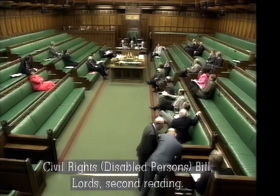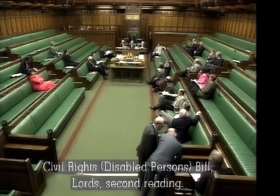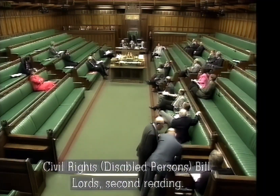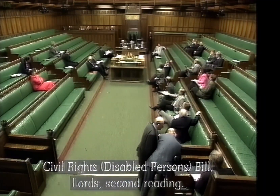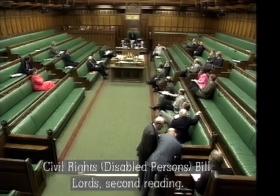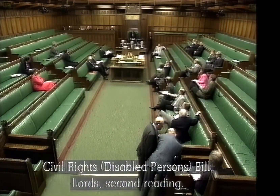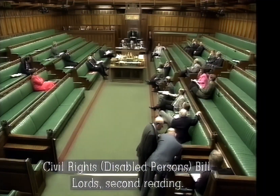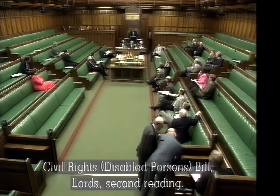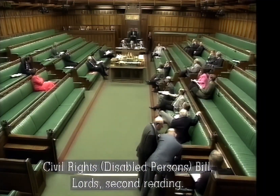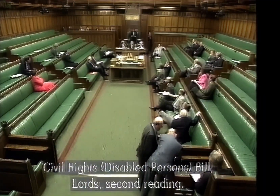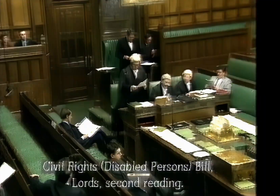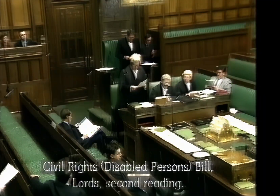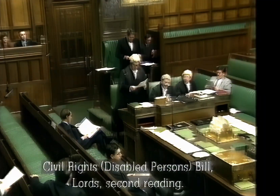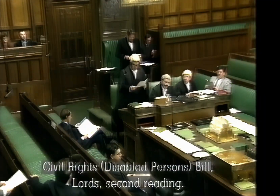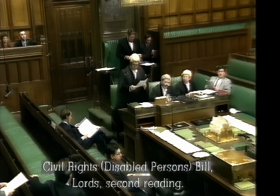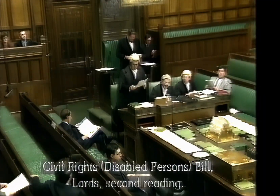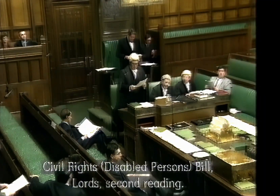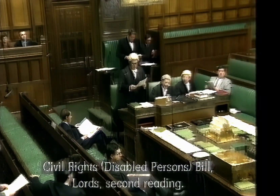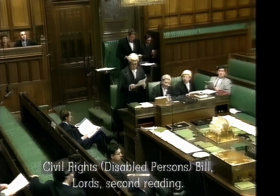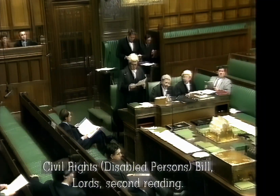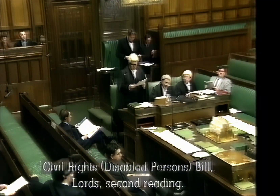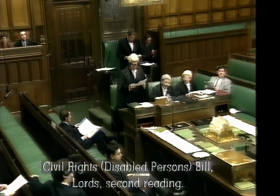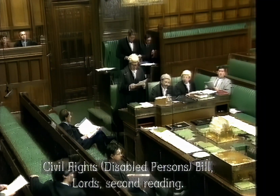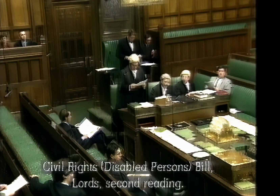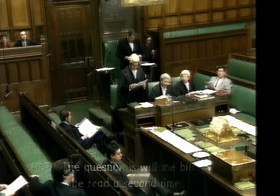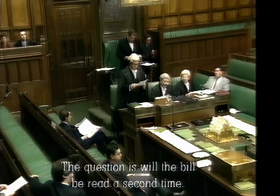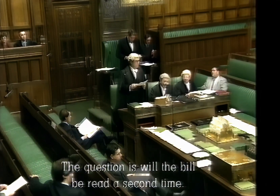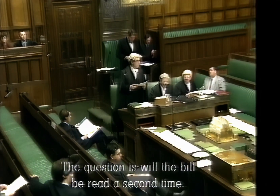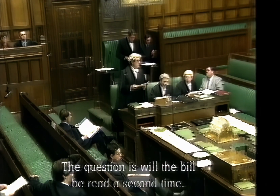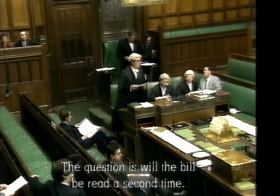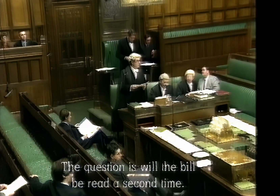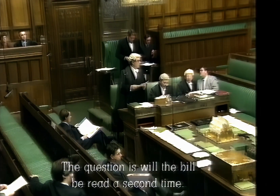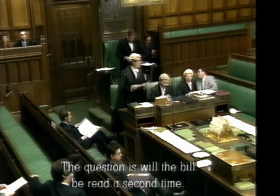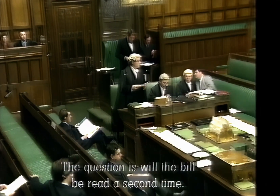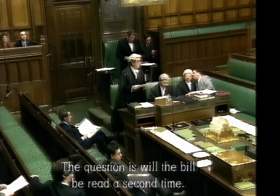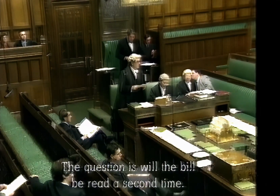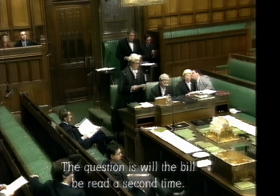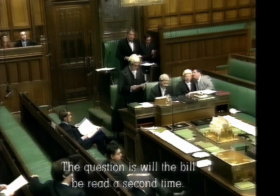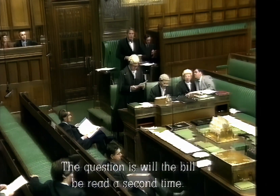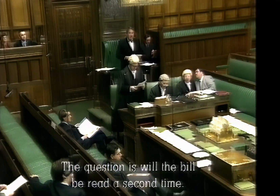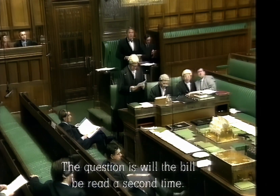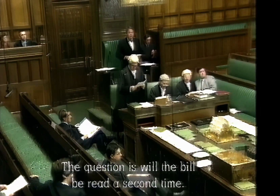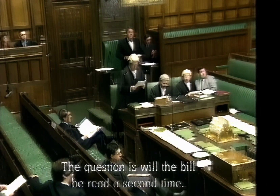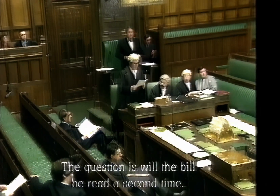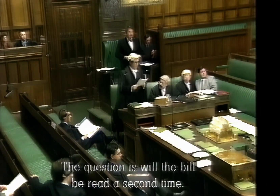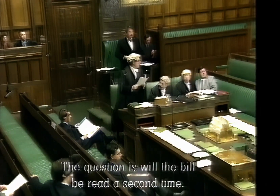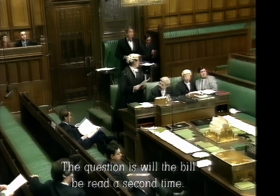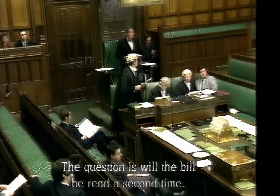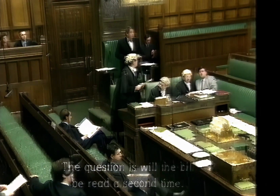Civil rights disabled persons bill. second reading. Question is the bill we read a second time. As many as that opinion. Sorry.